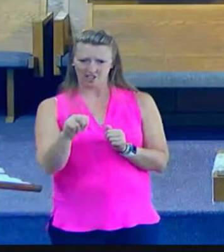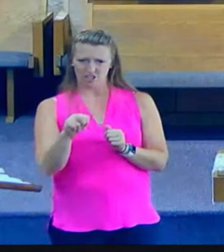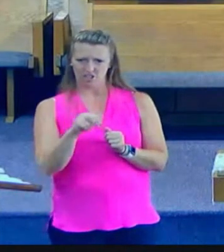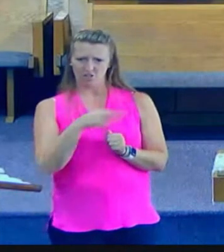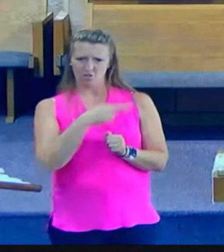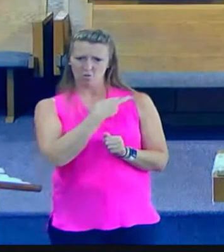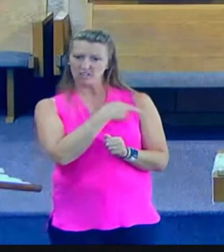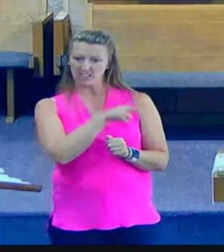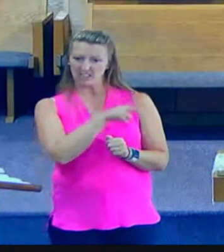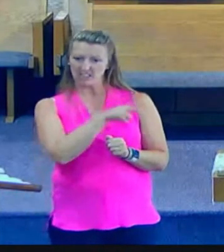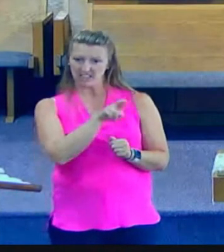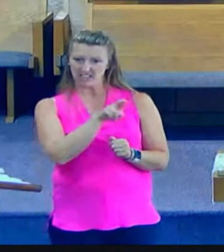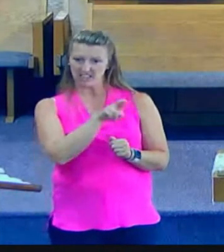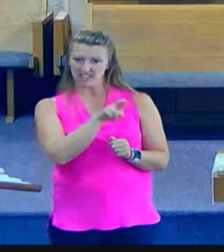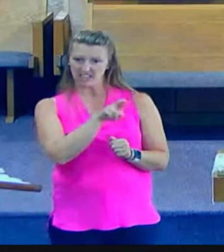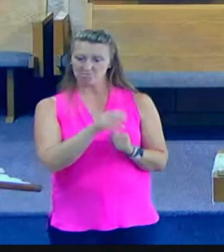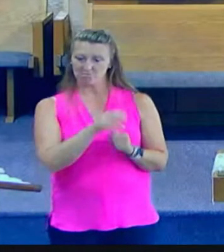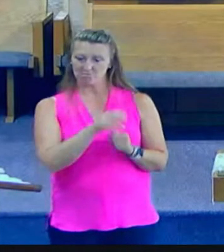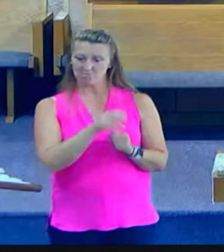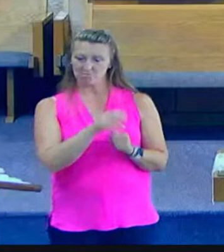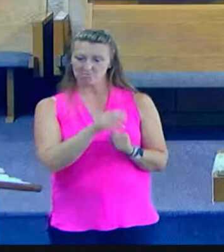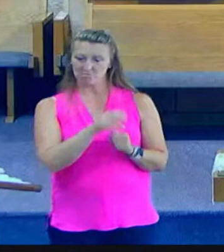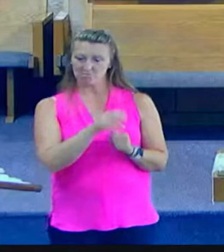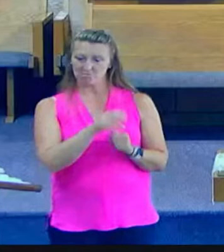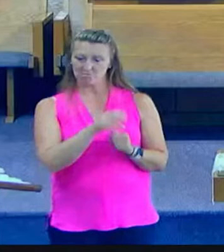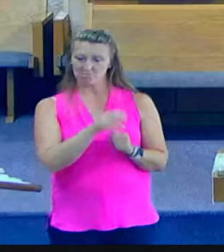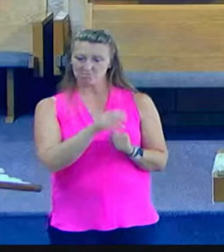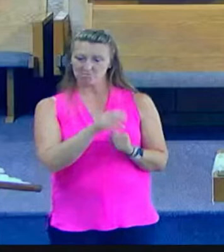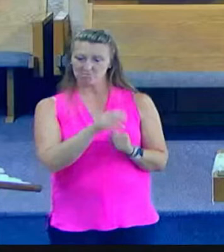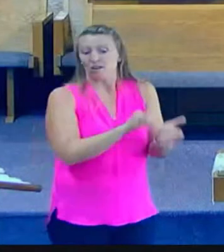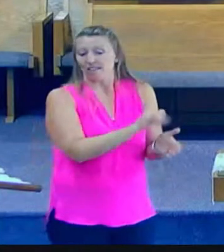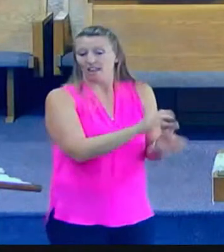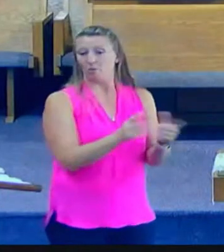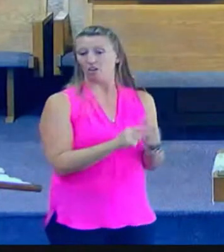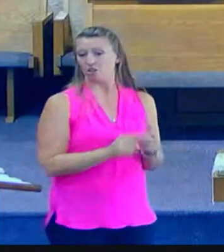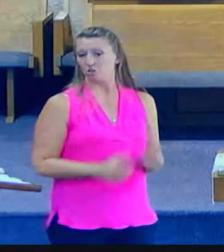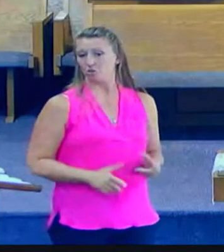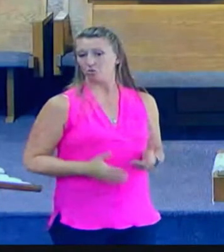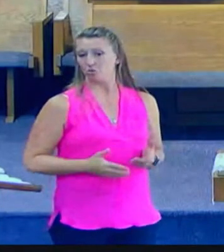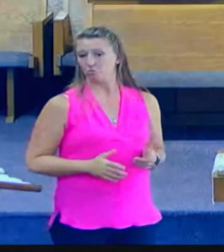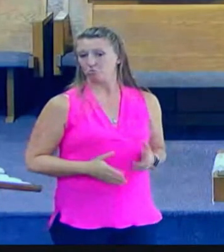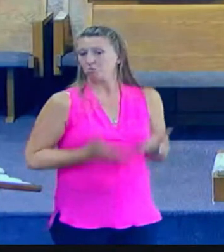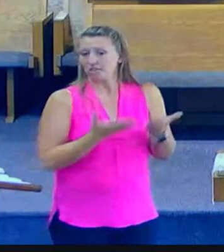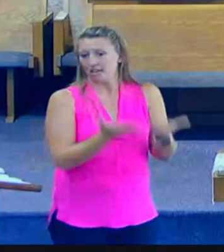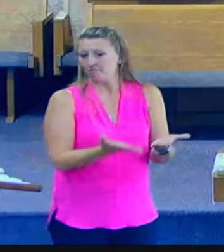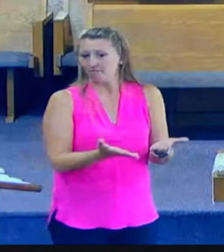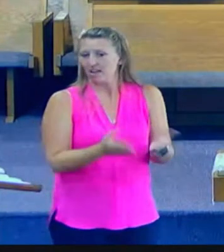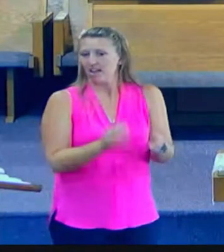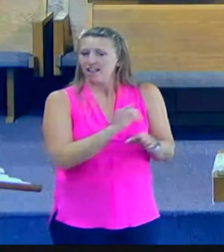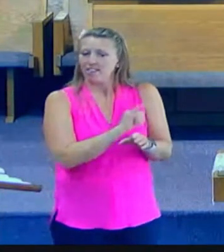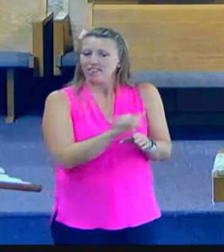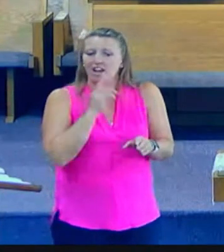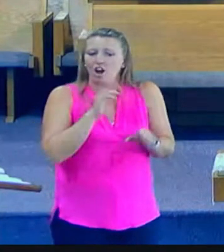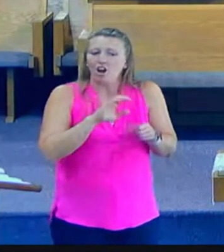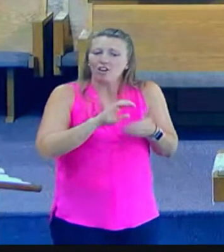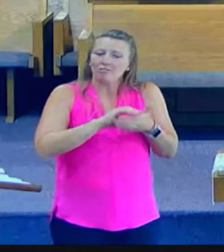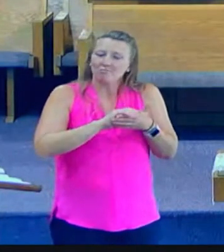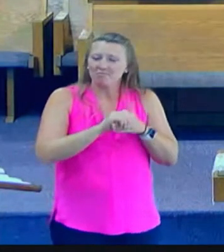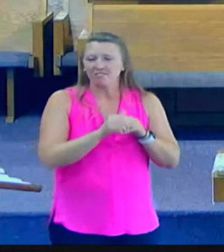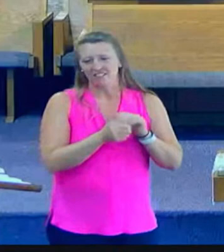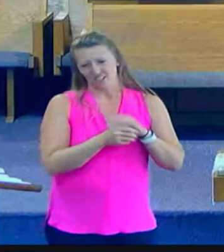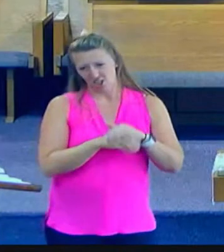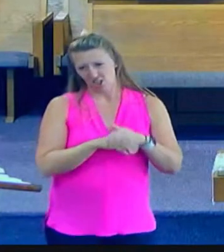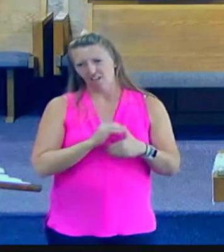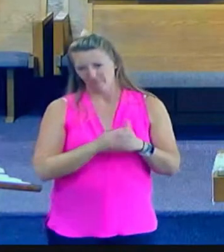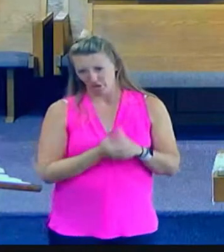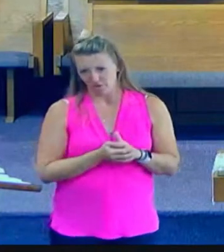life they've given what they want to give they allow God to occupy the space that they're comfortable with him occupying